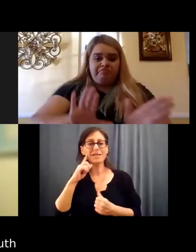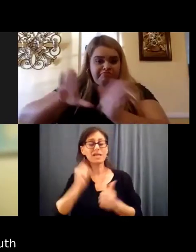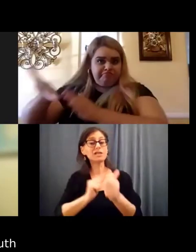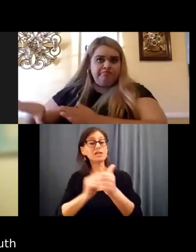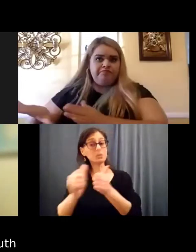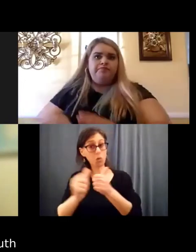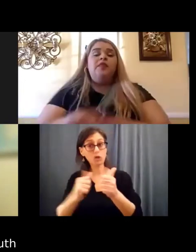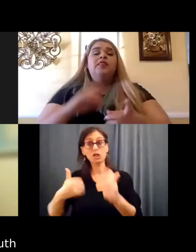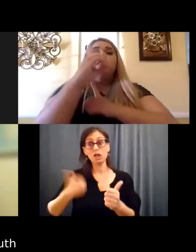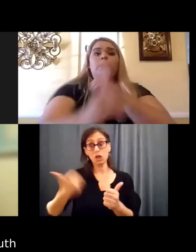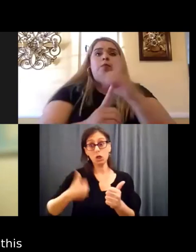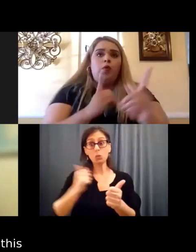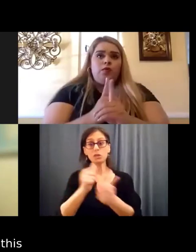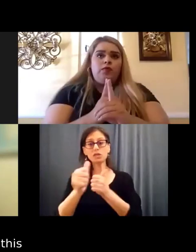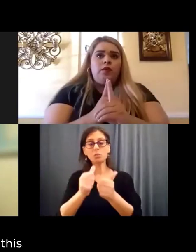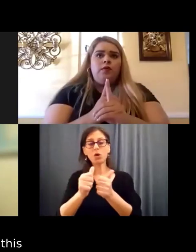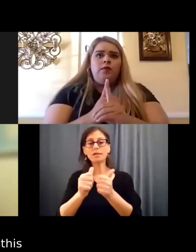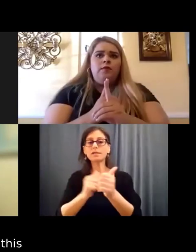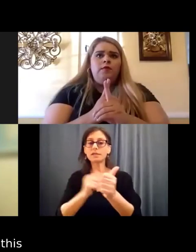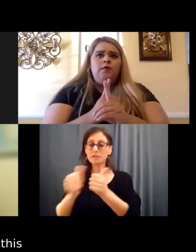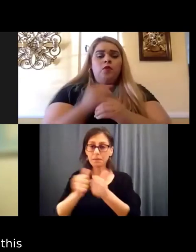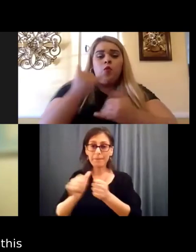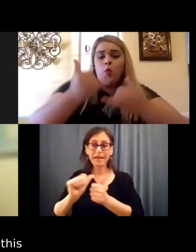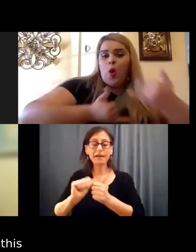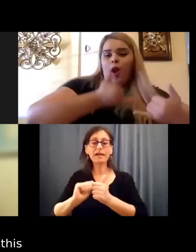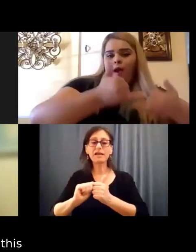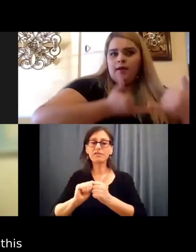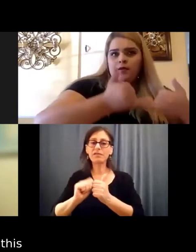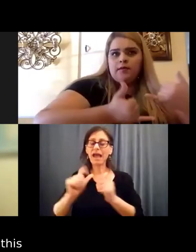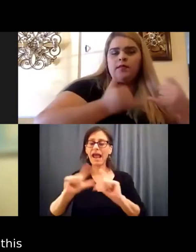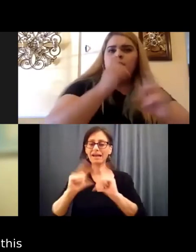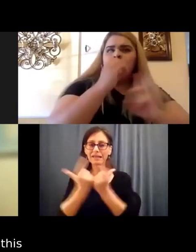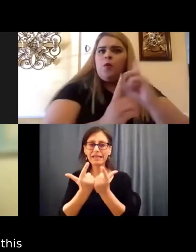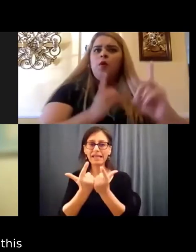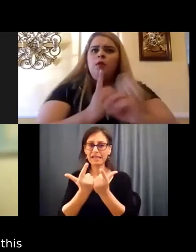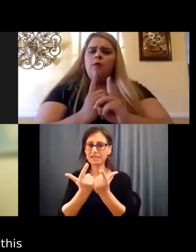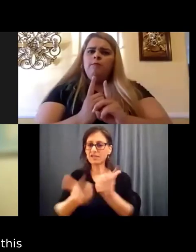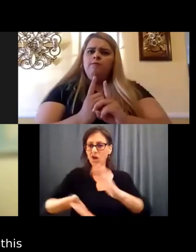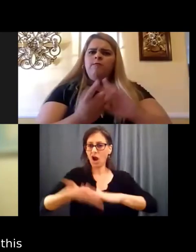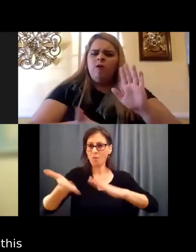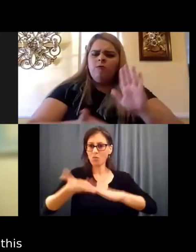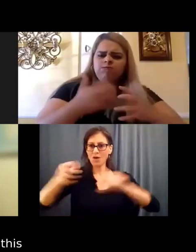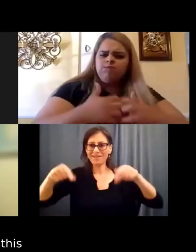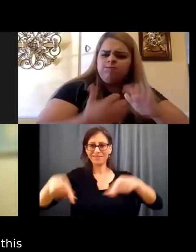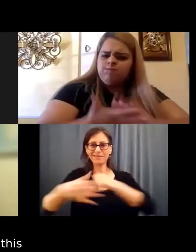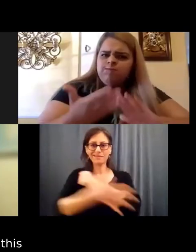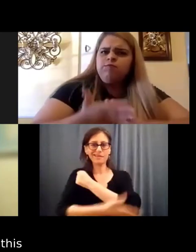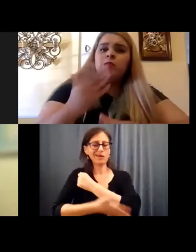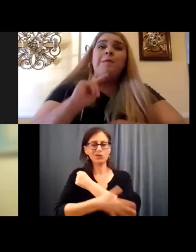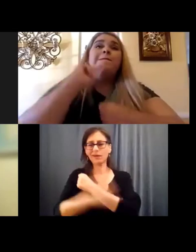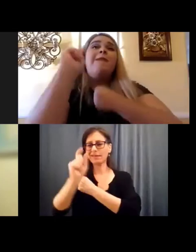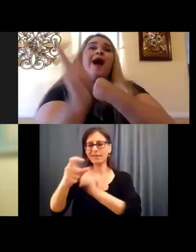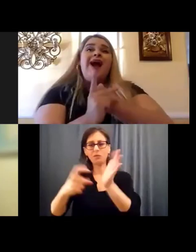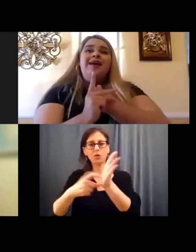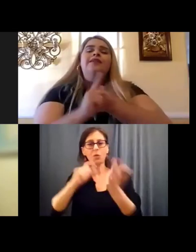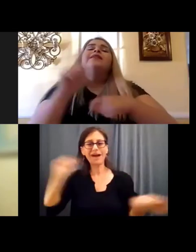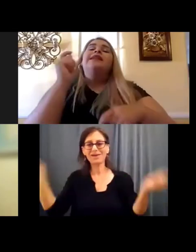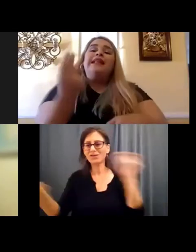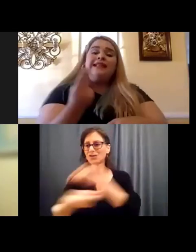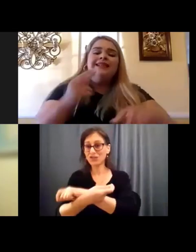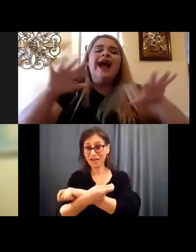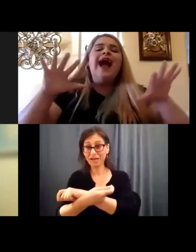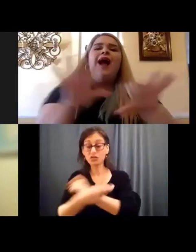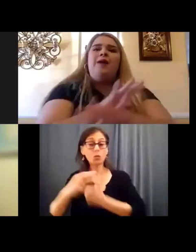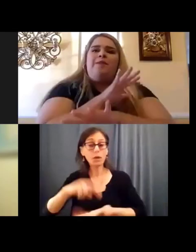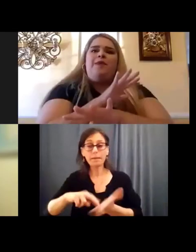competitive sports and sports leagues operate in this country really needs change. And what I mean like that